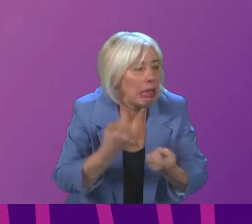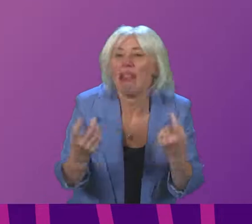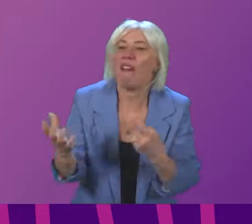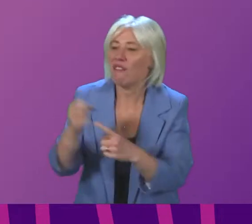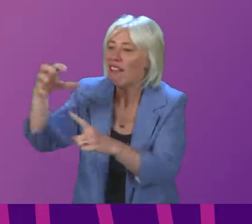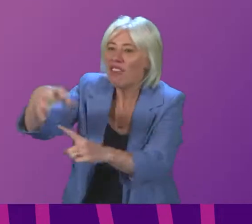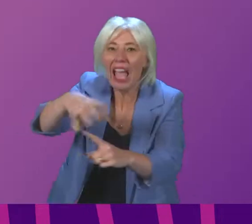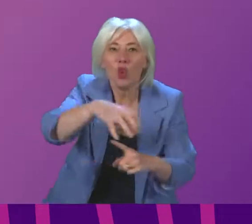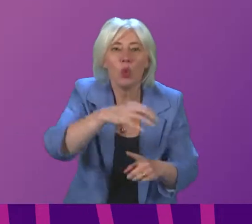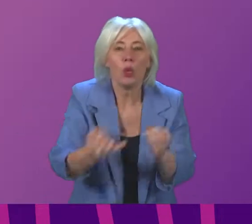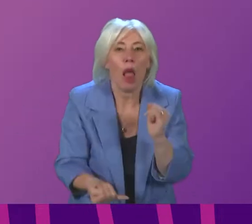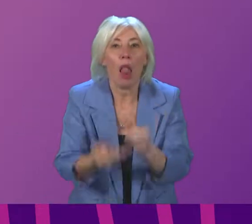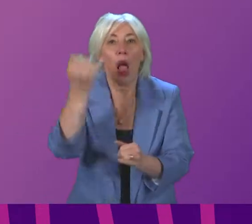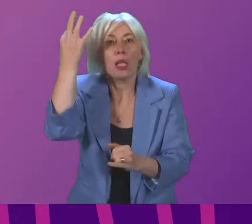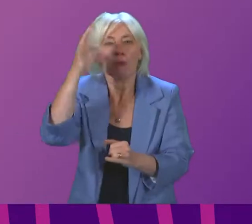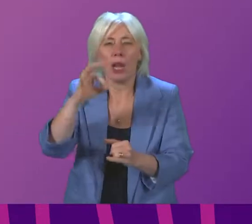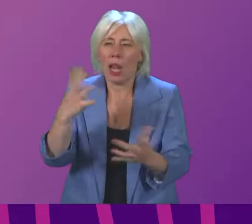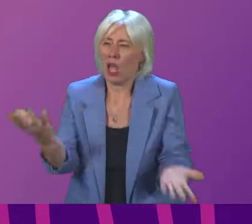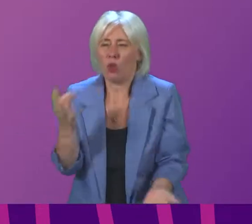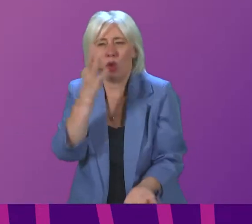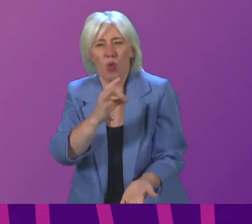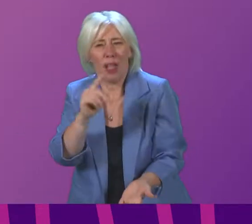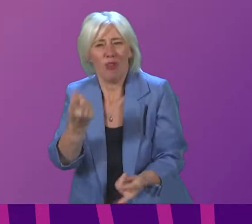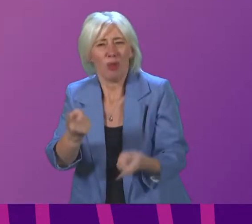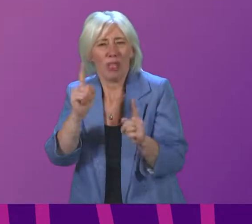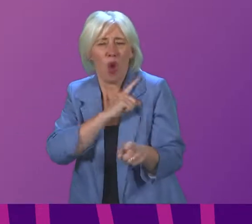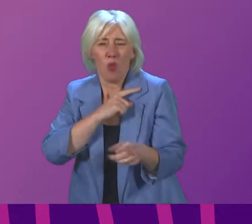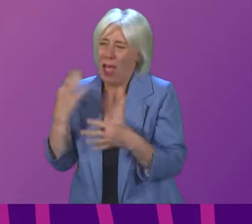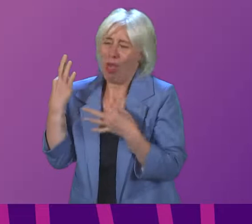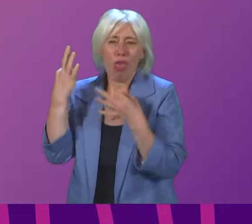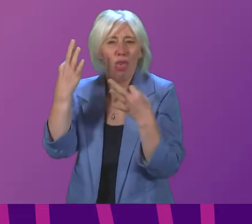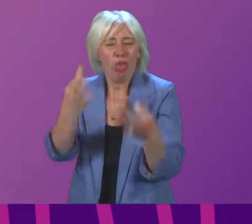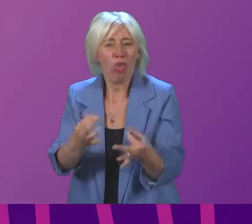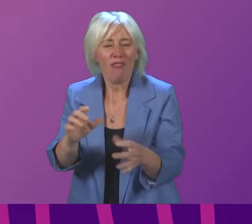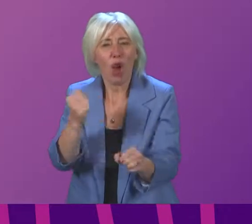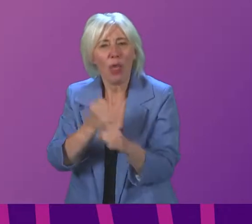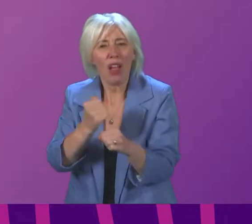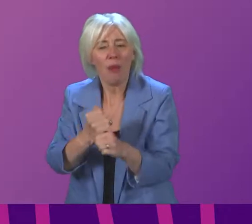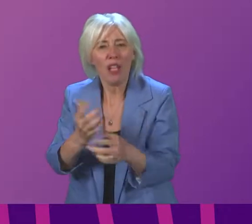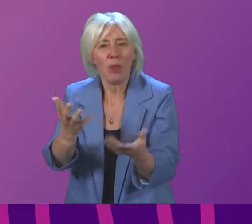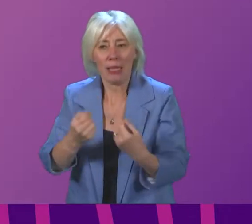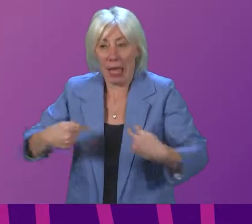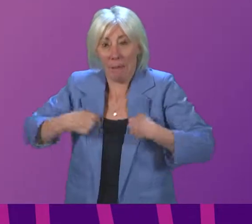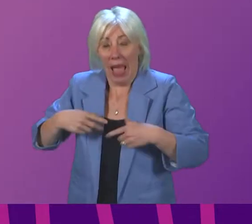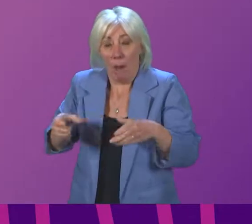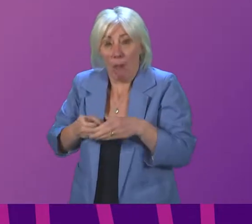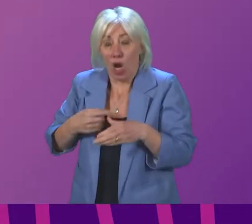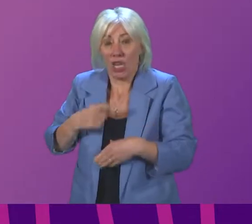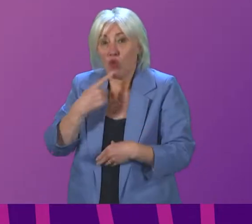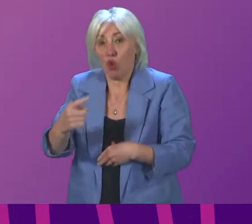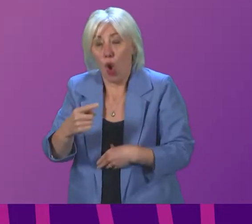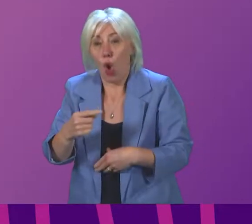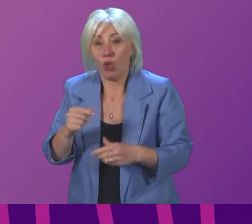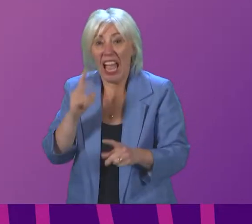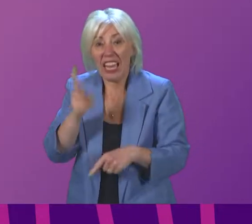So can I ask the First Minister, why has it taken so long for the government to accept our calls and agree to launch